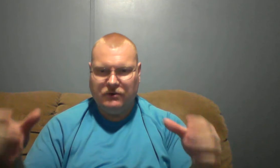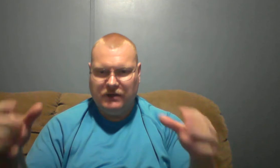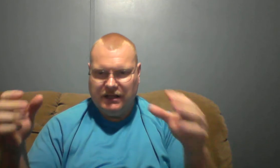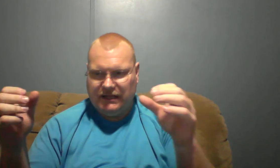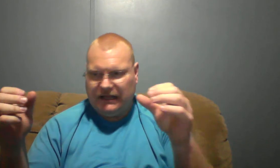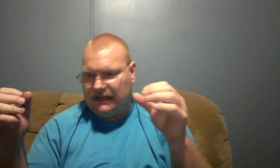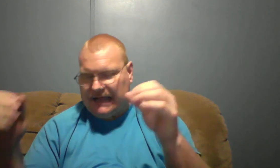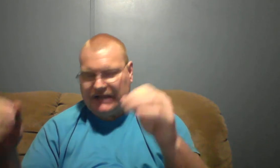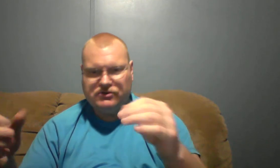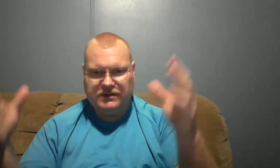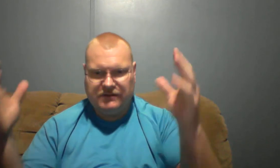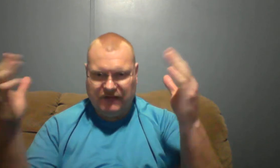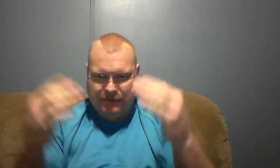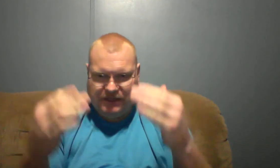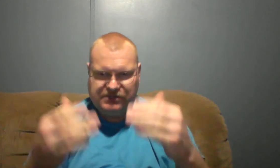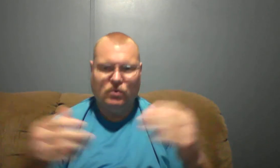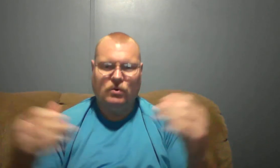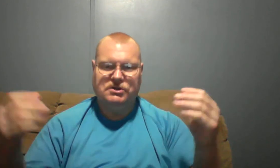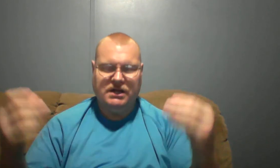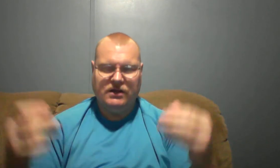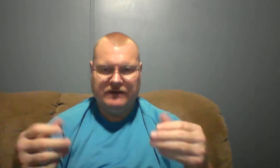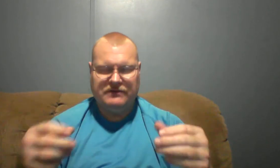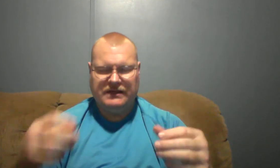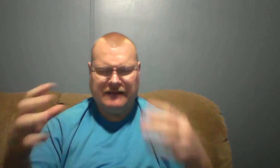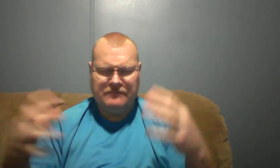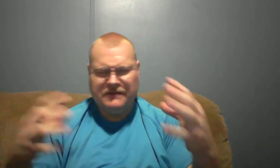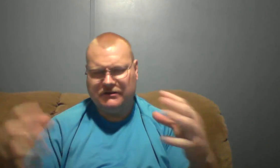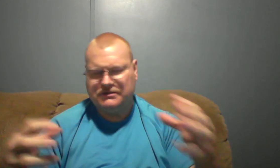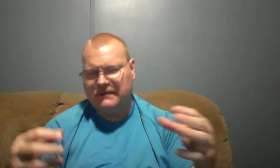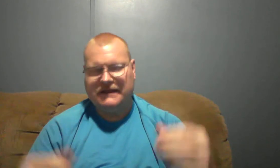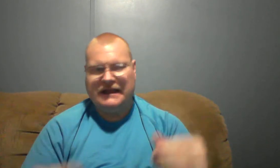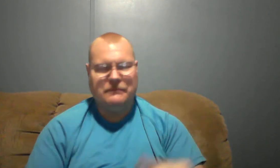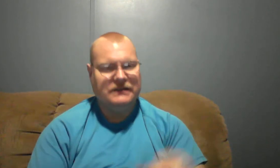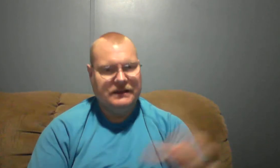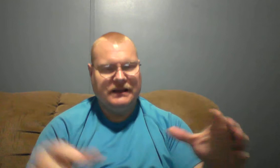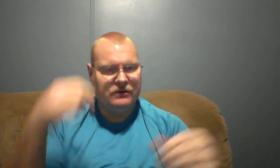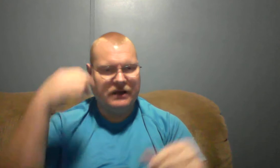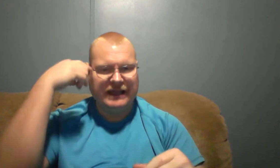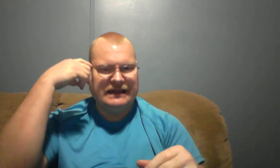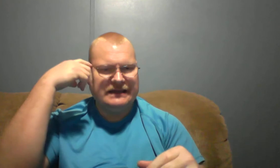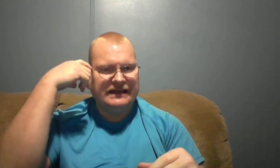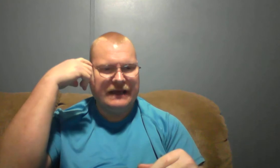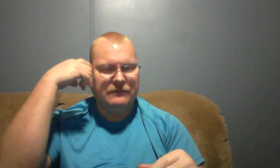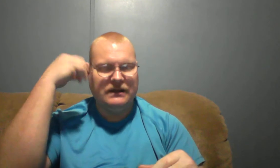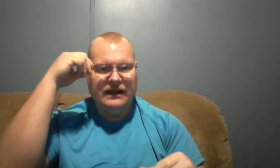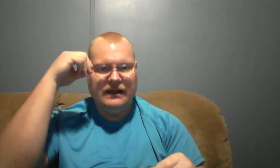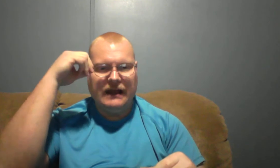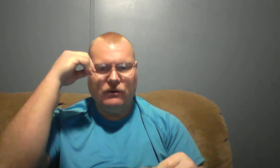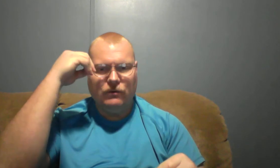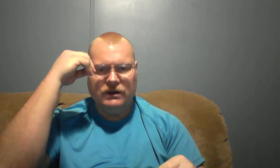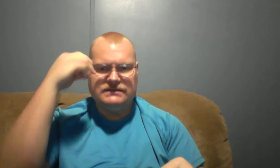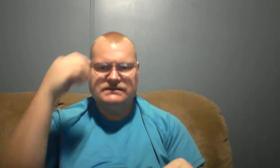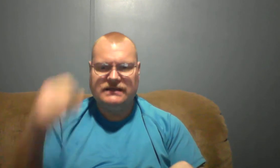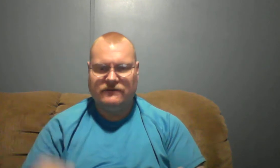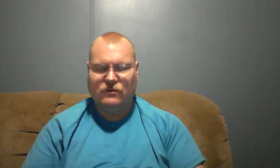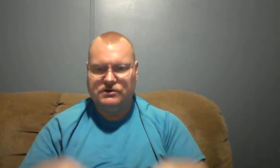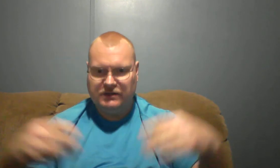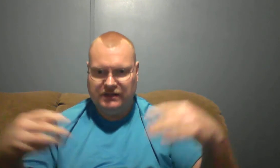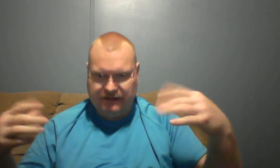the angel with the flaming swords you know and everything I have my thoughts about that but you know not getting into that but how it was and then of course when the